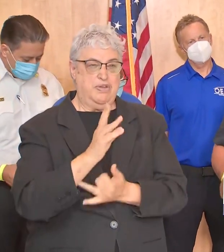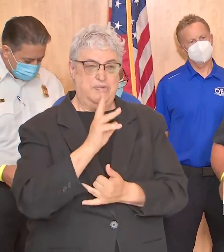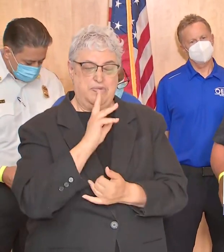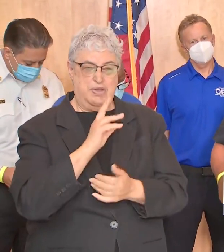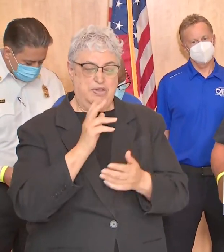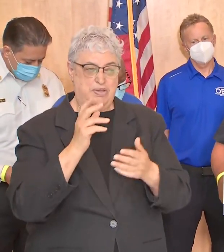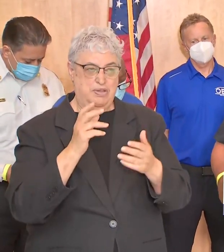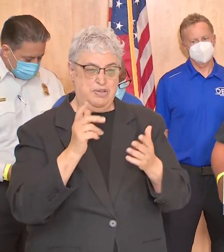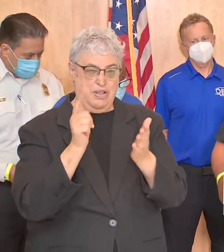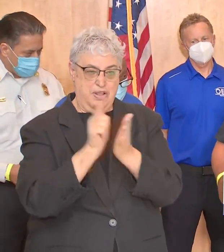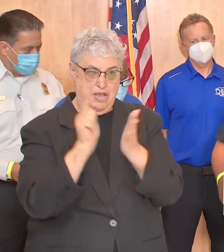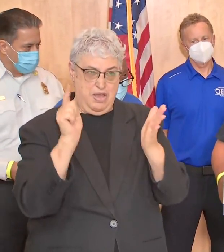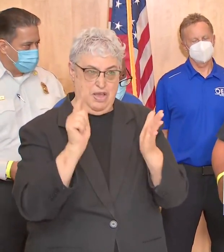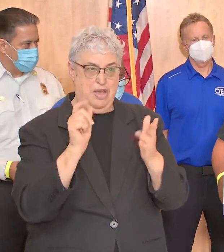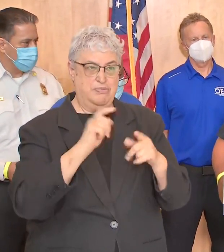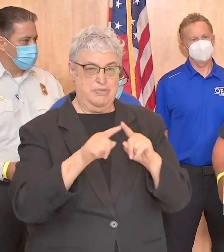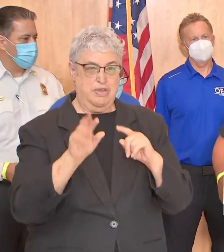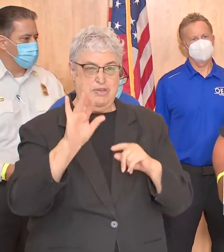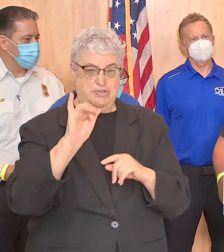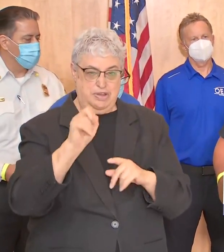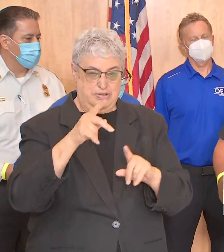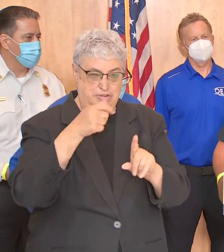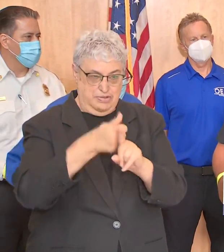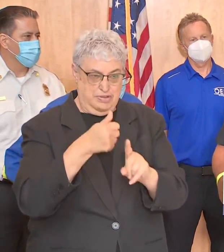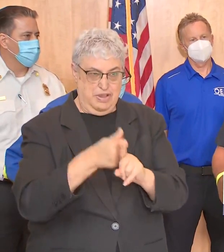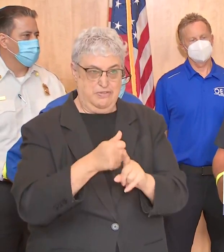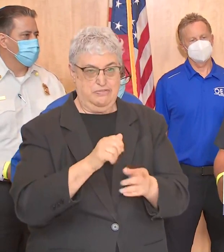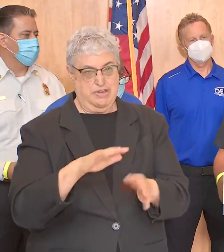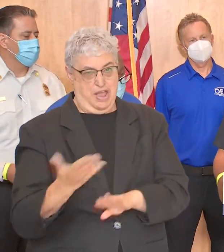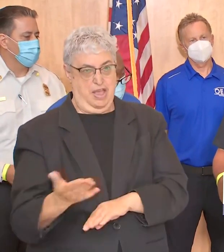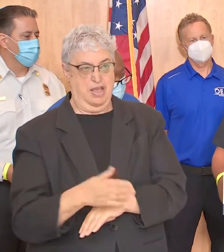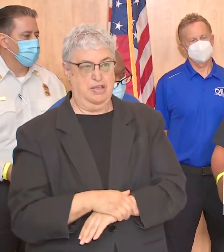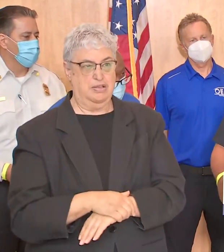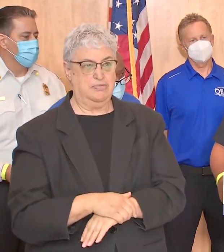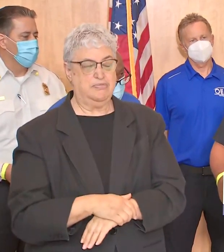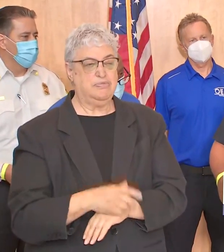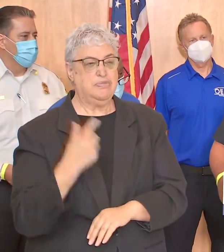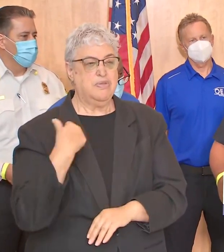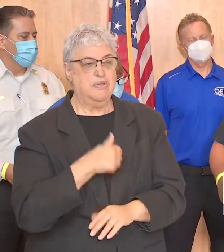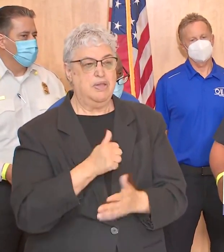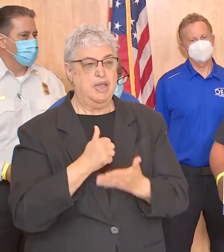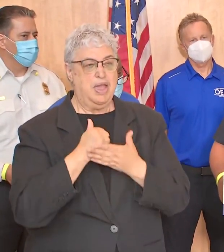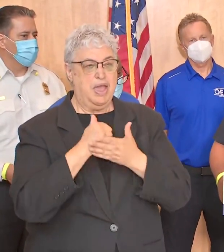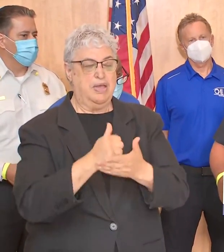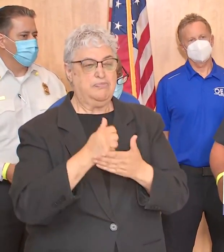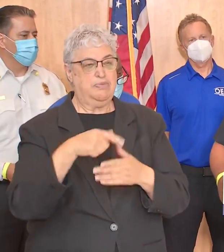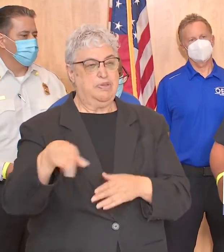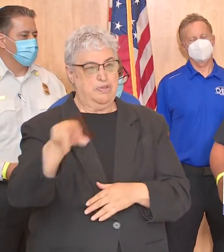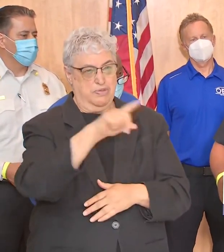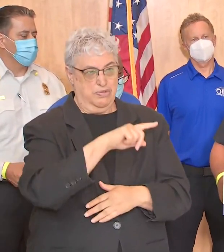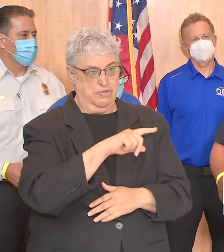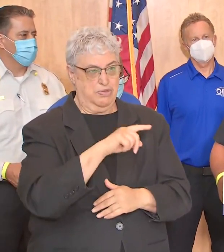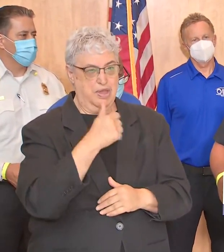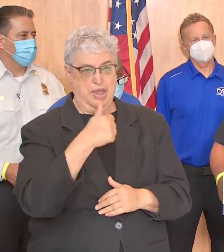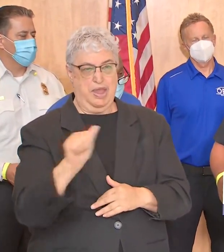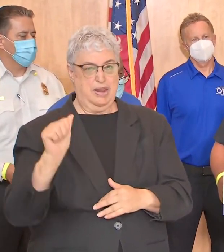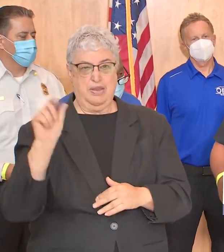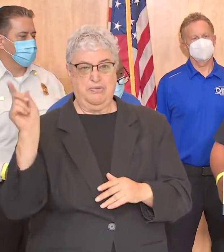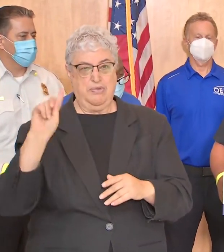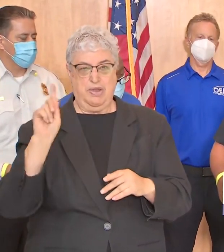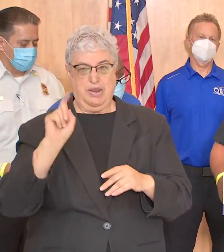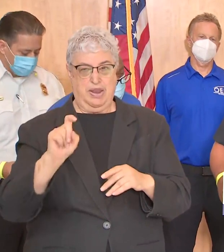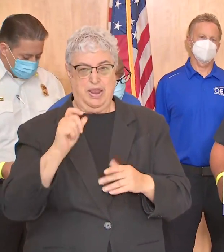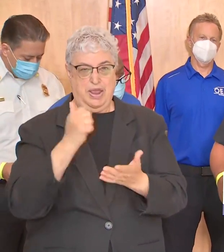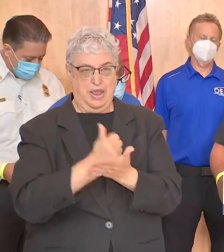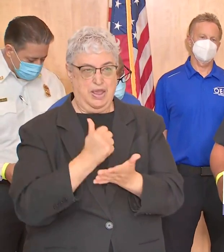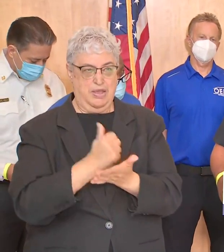breaking the law but you're putting yourself at risk we are ready to assist with any type of high level evacuations across the city anywhere in the city mayor and